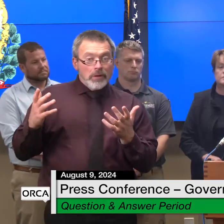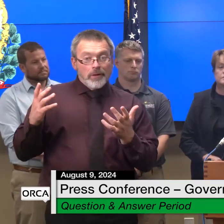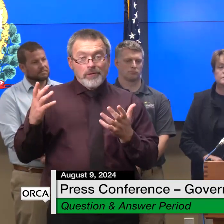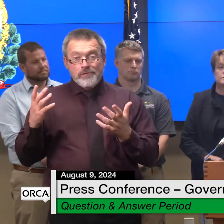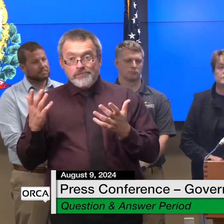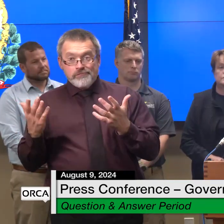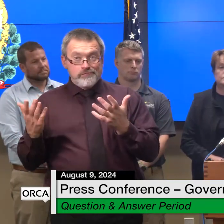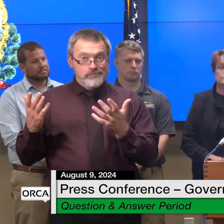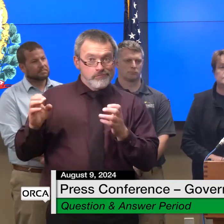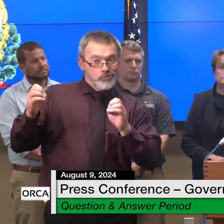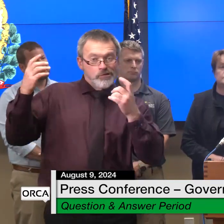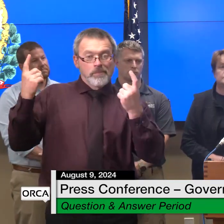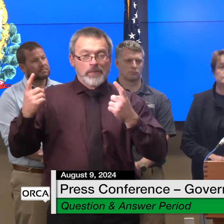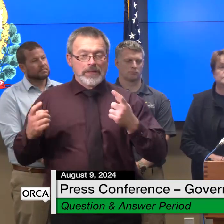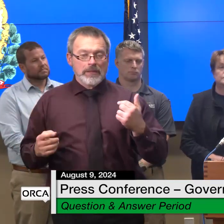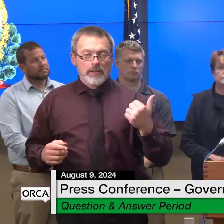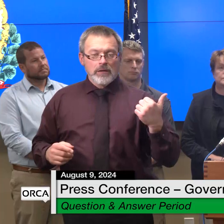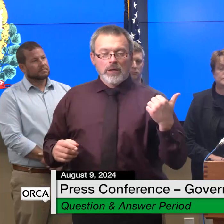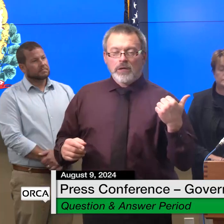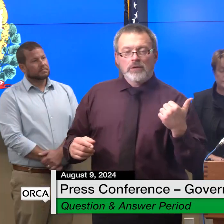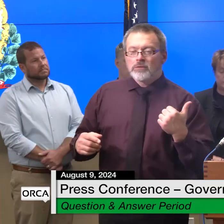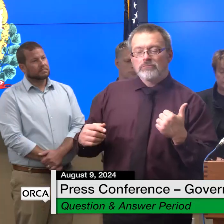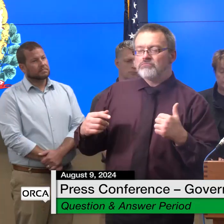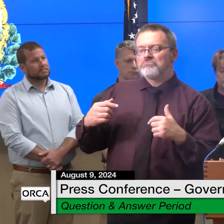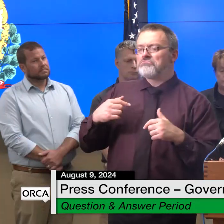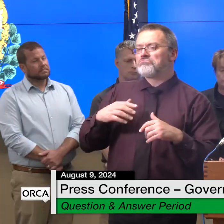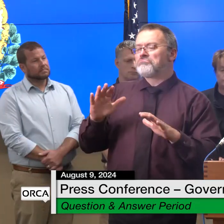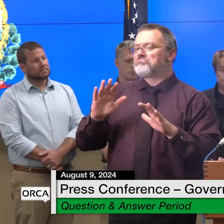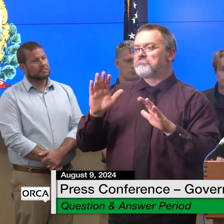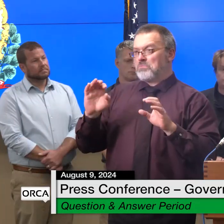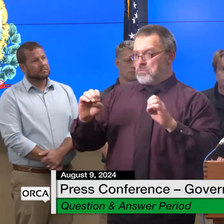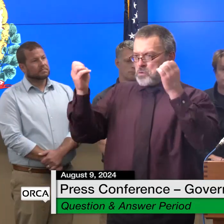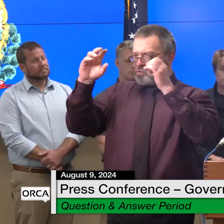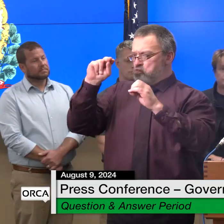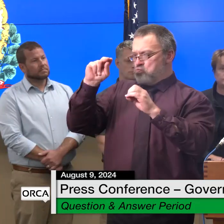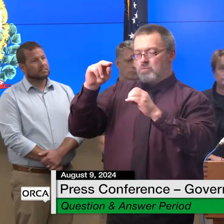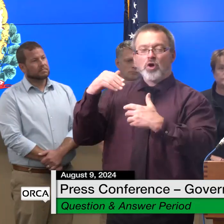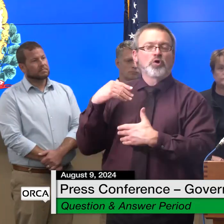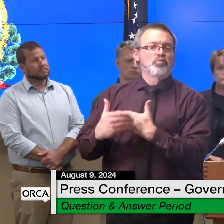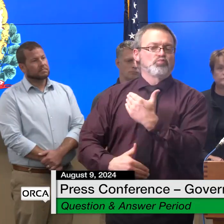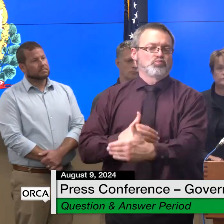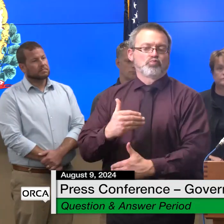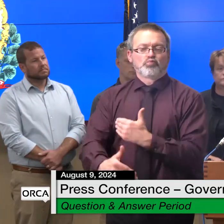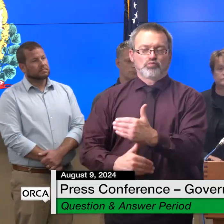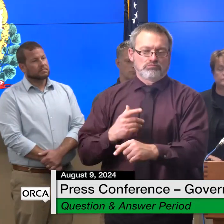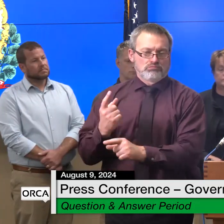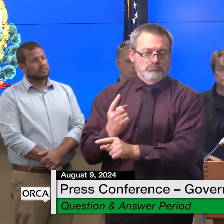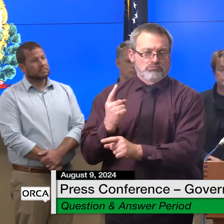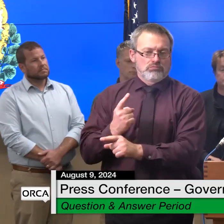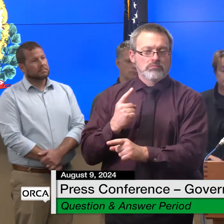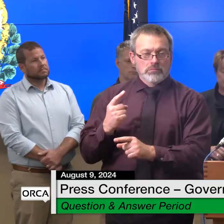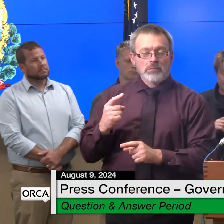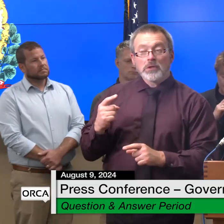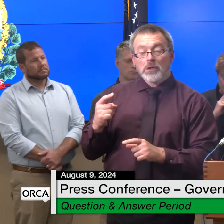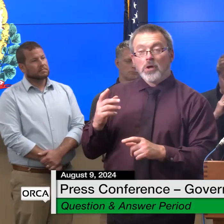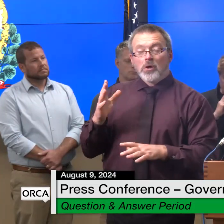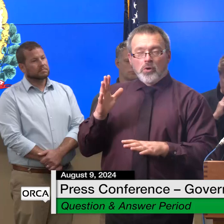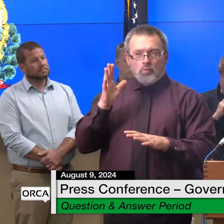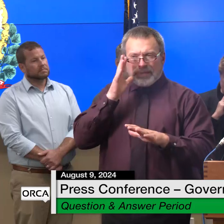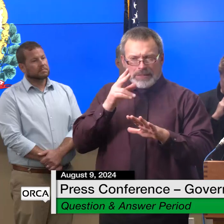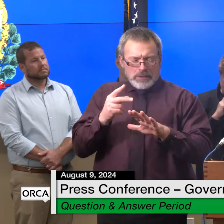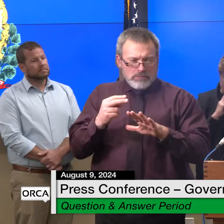we'll we'll go on our normal cycle and uh and reflect on that as we go i i would consider any